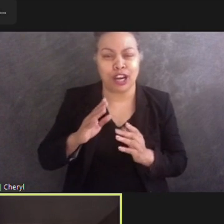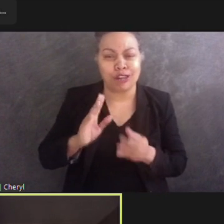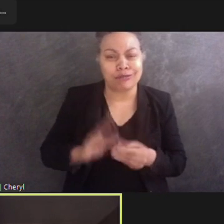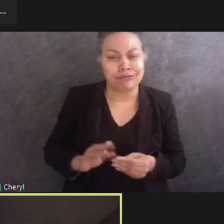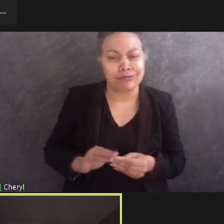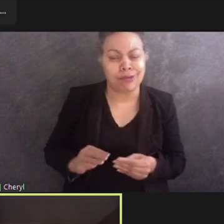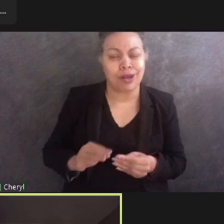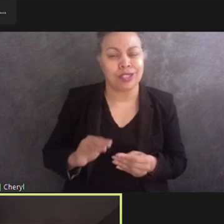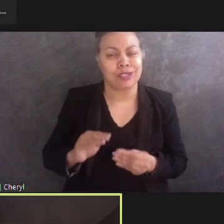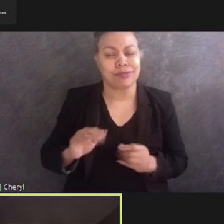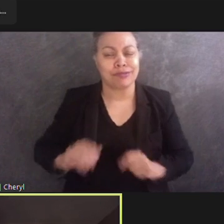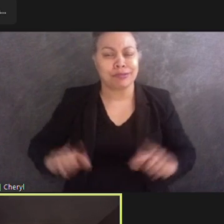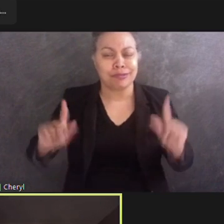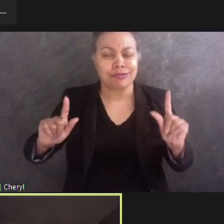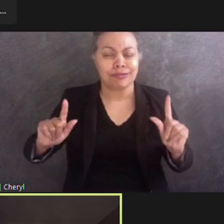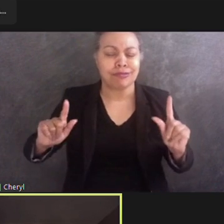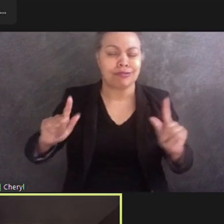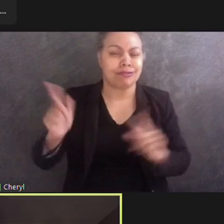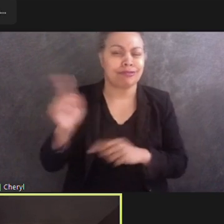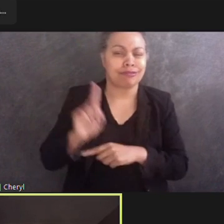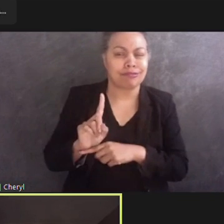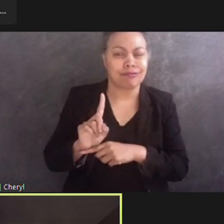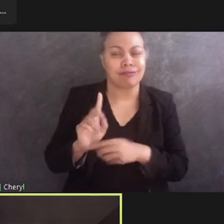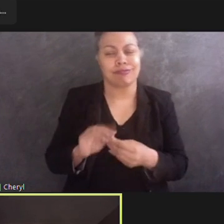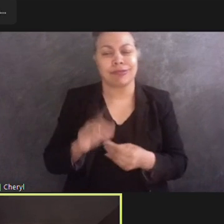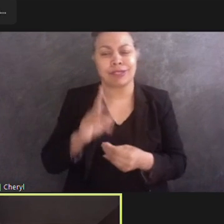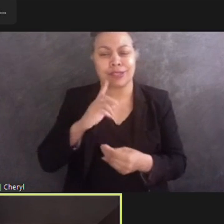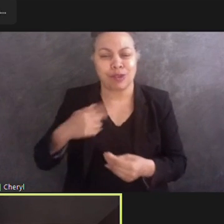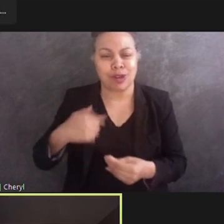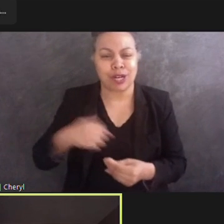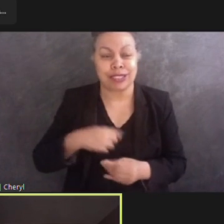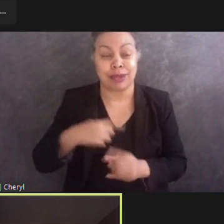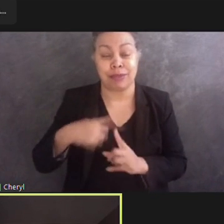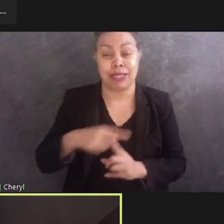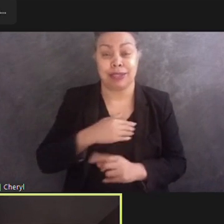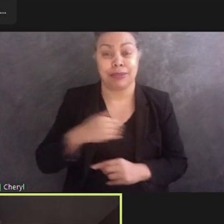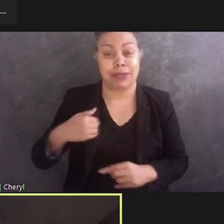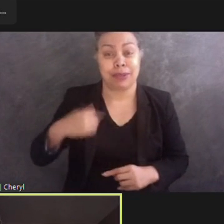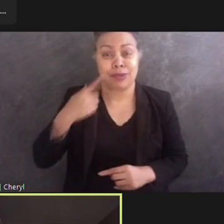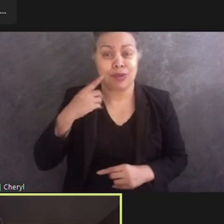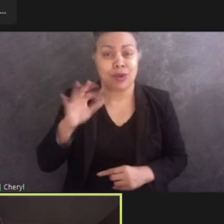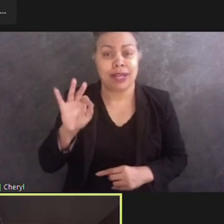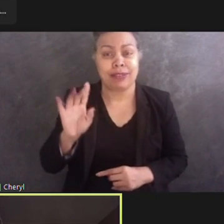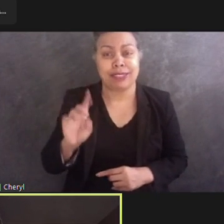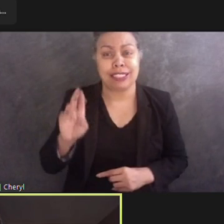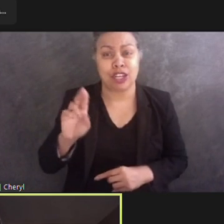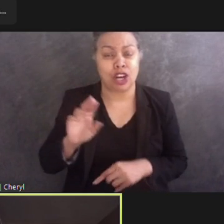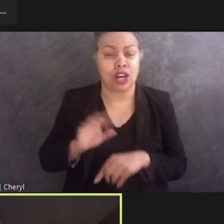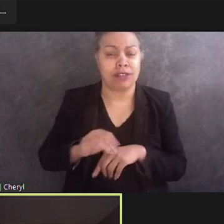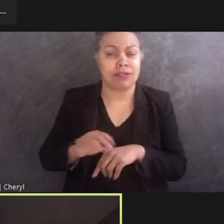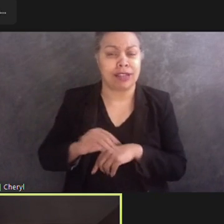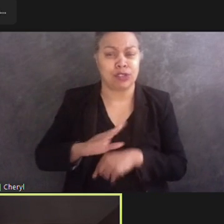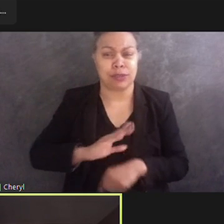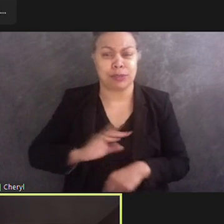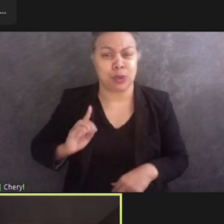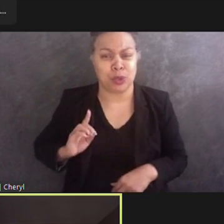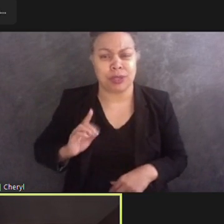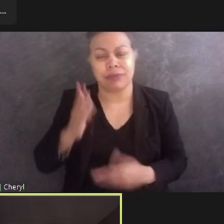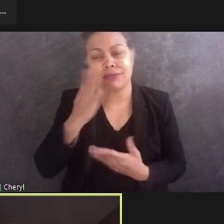also to have him as a member of the FDR advisory board. So thank you Senator Harkin. Next, I want